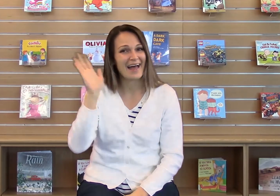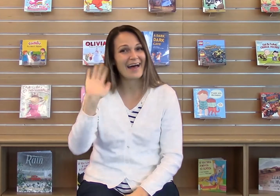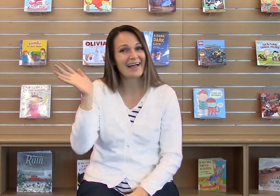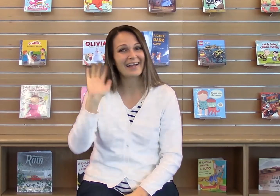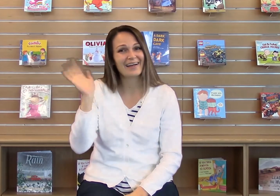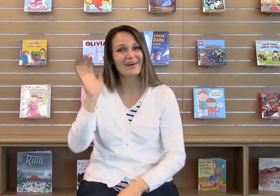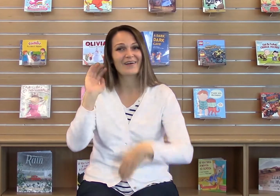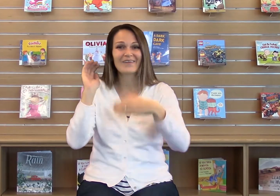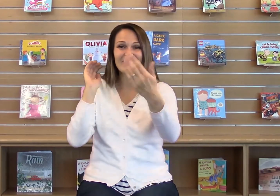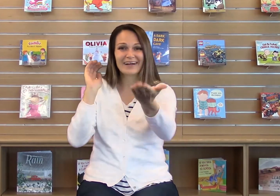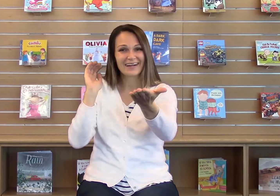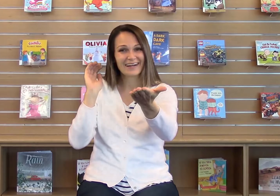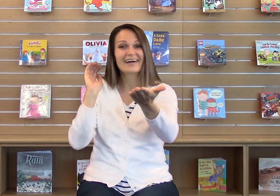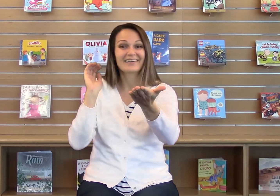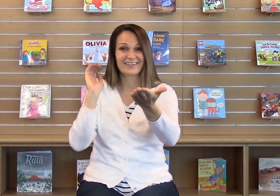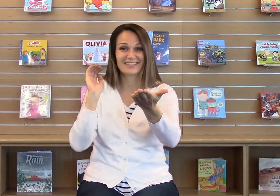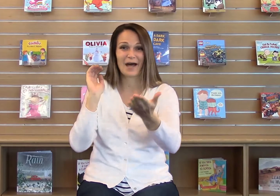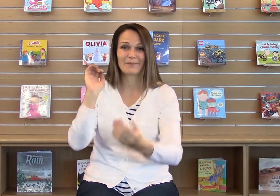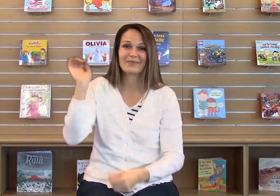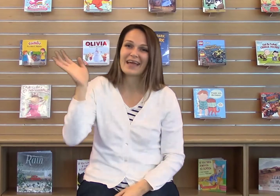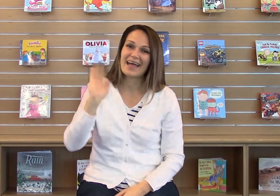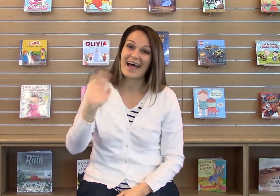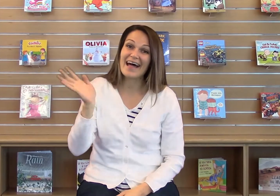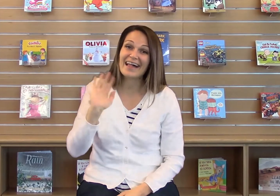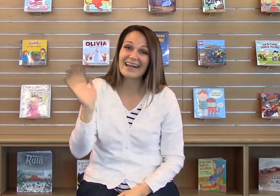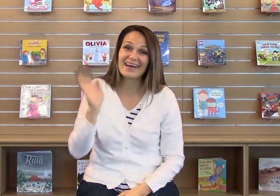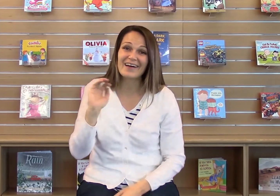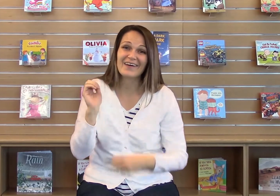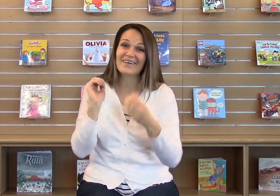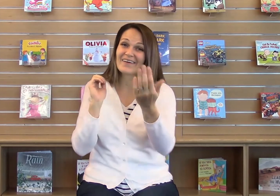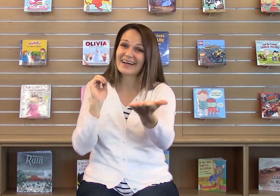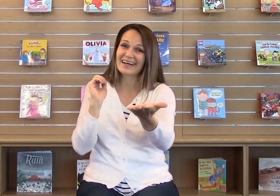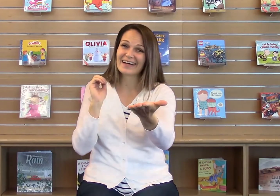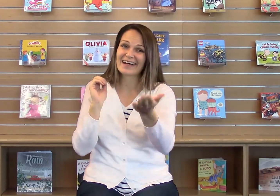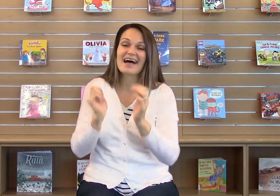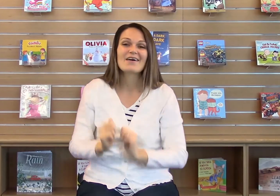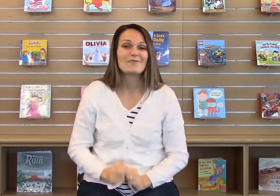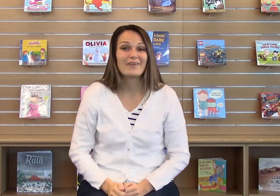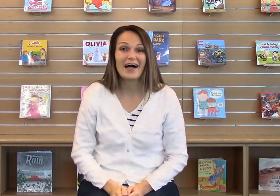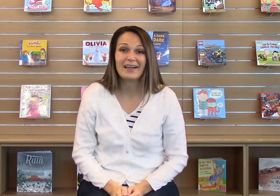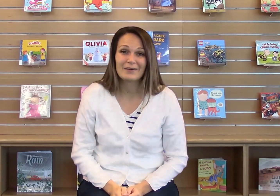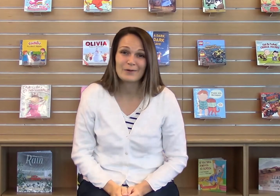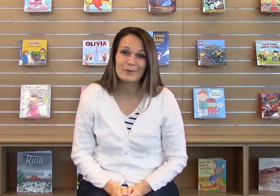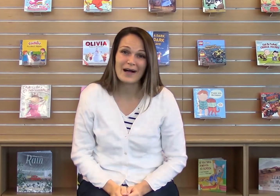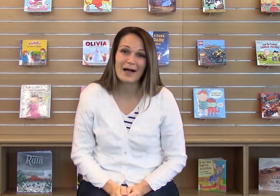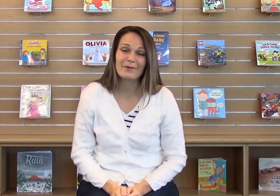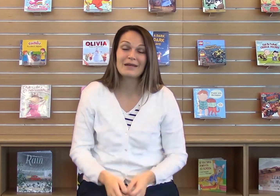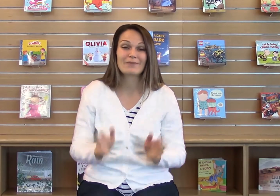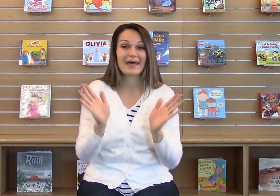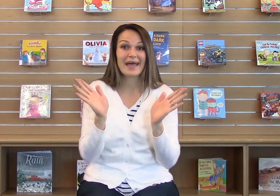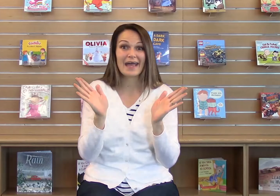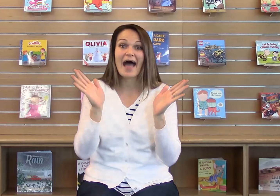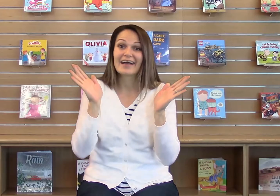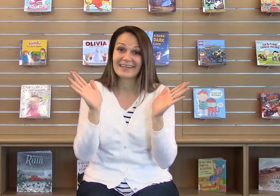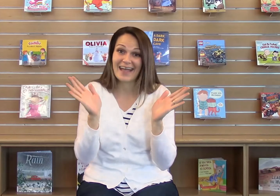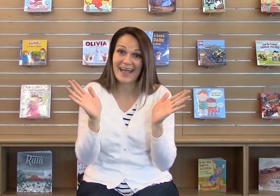Hello. Good job. Hello. Follow while we play. Can